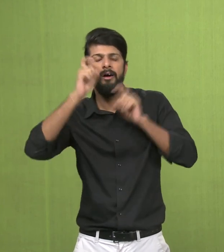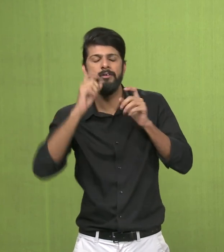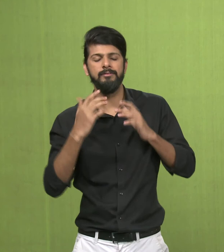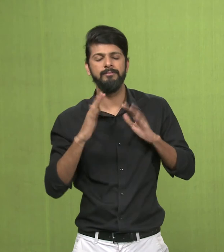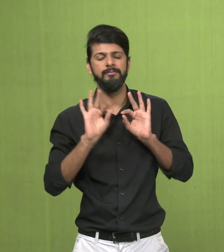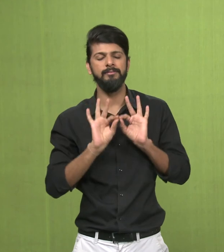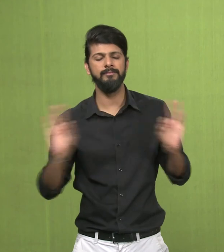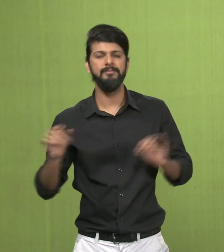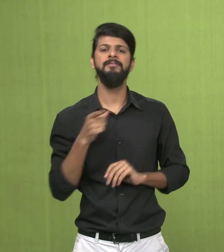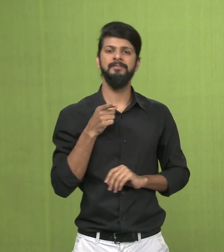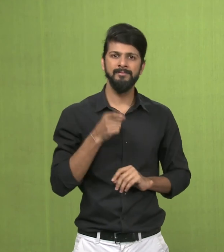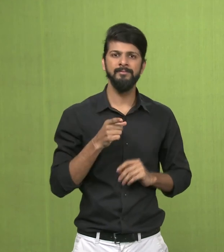and peace.